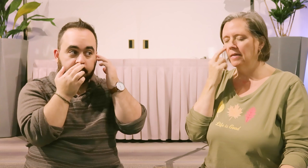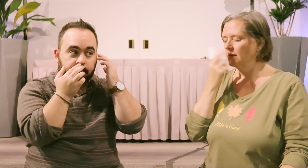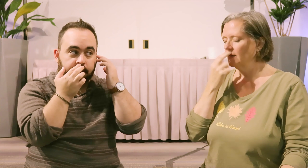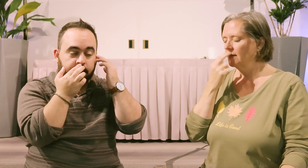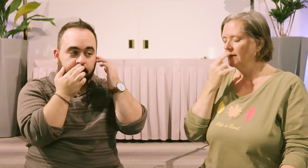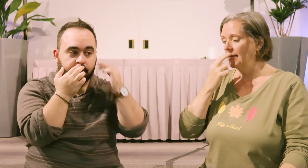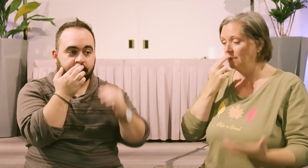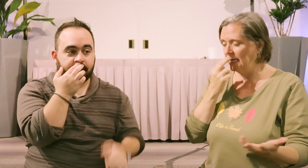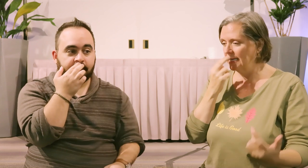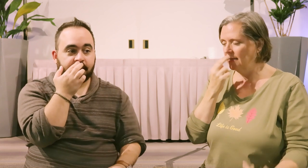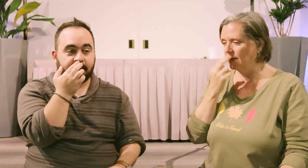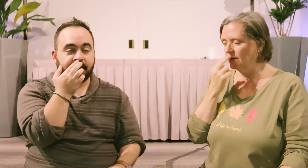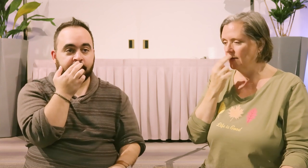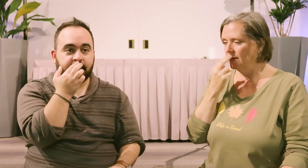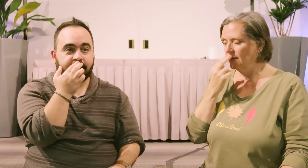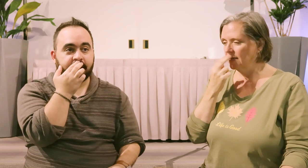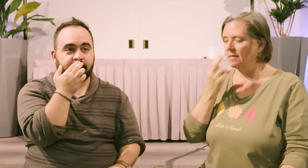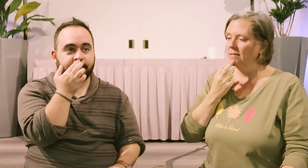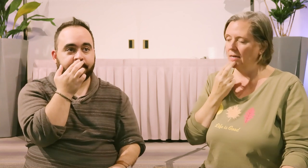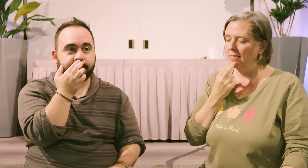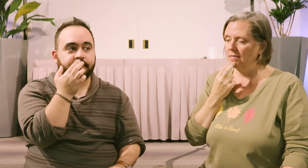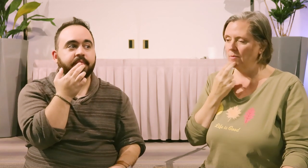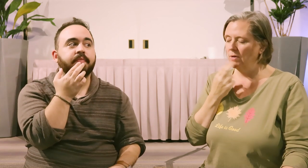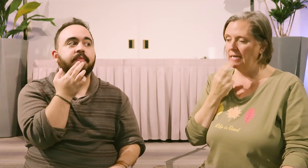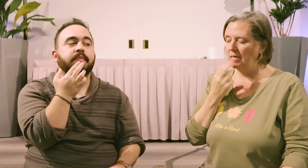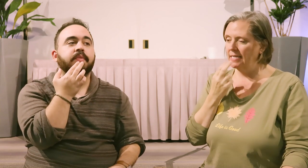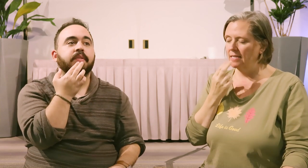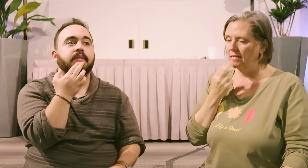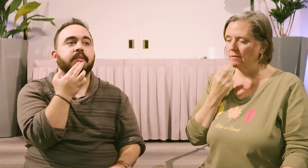Yeah. I need money to get there. need money to get there.